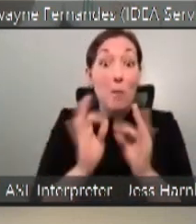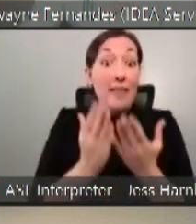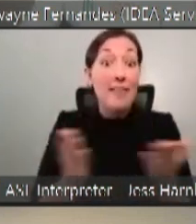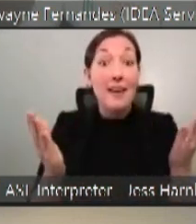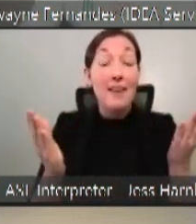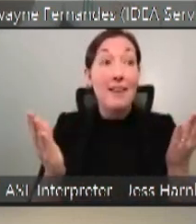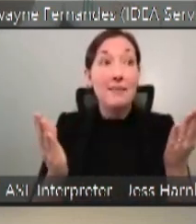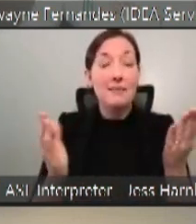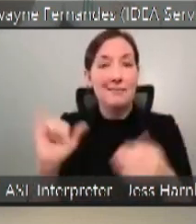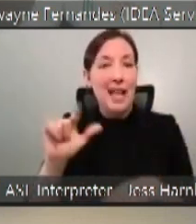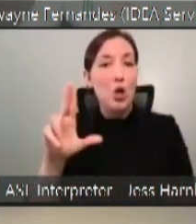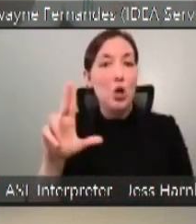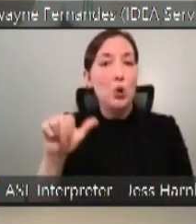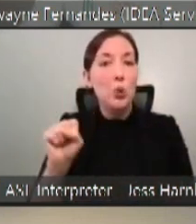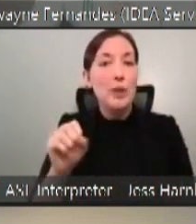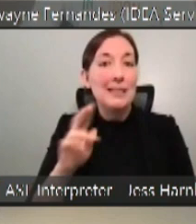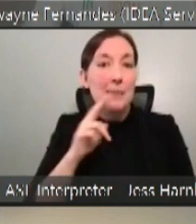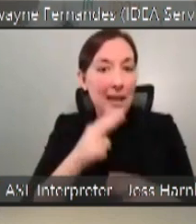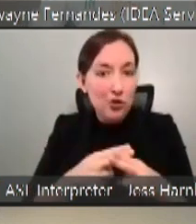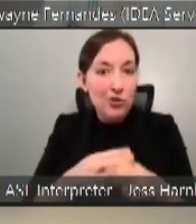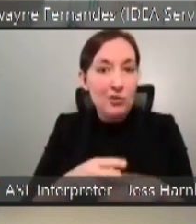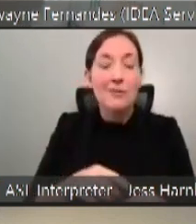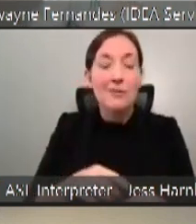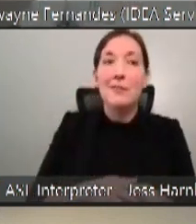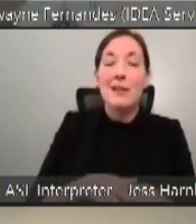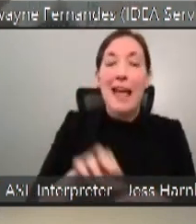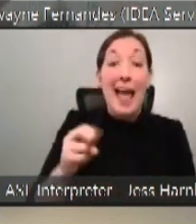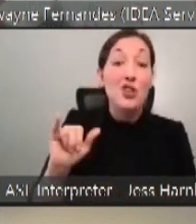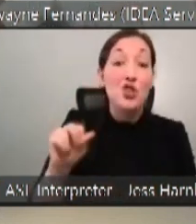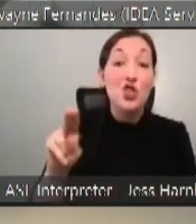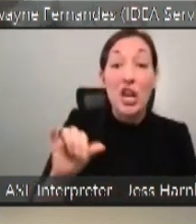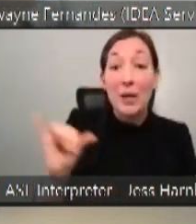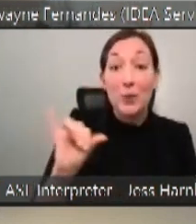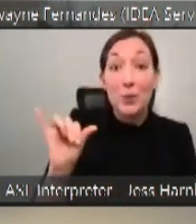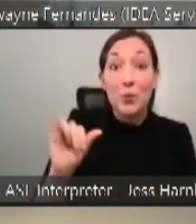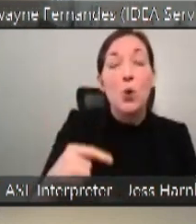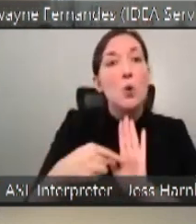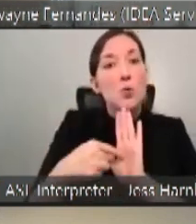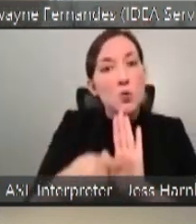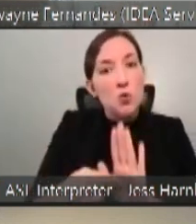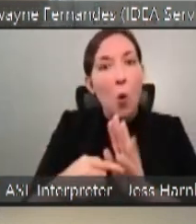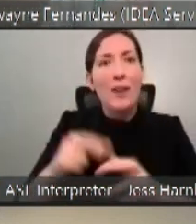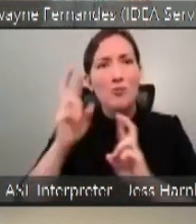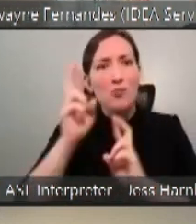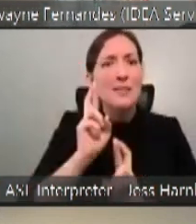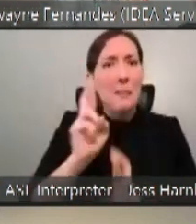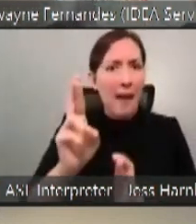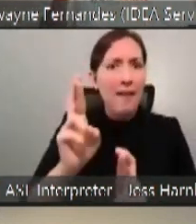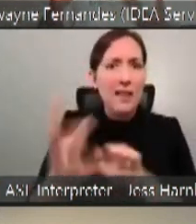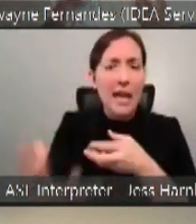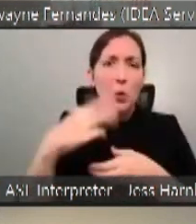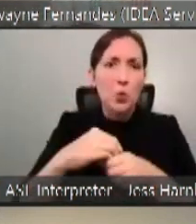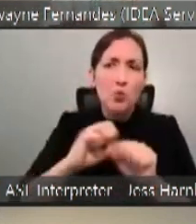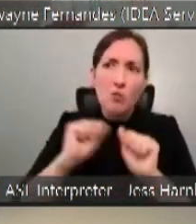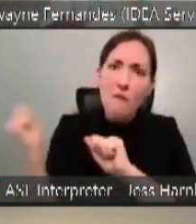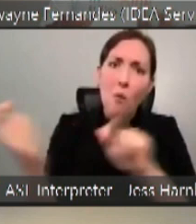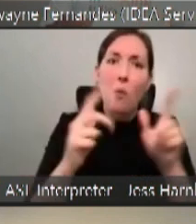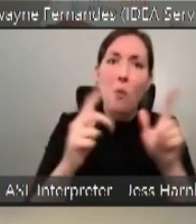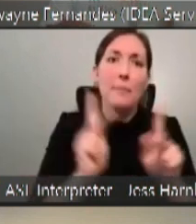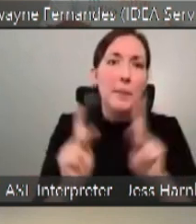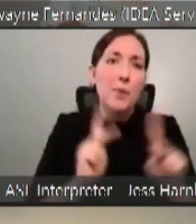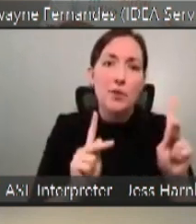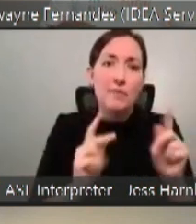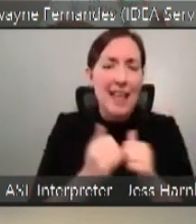what Lucas was talking about and what you were talking about, Shana, which is showing fundamental respect and inclusion of all people and